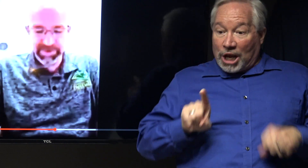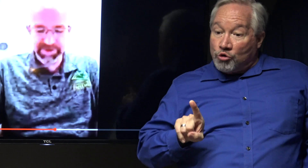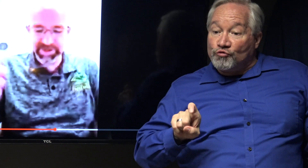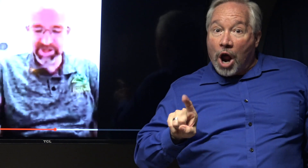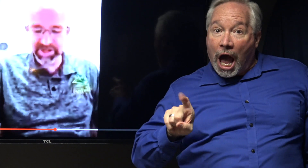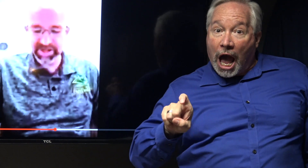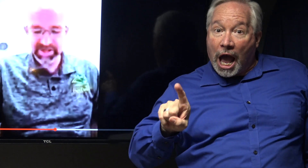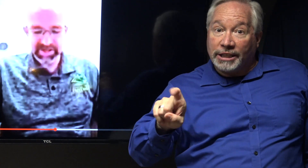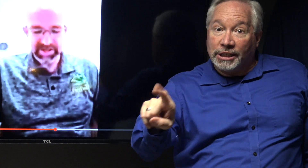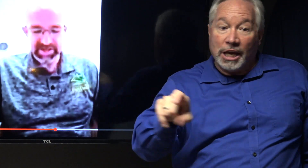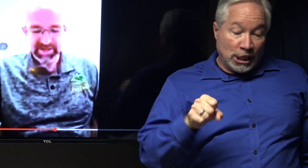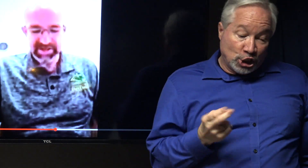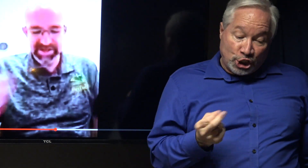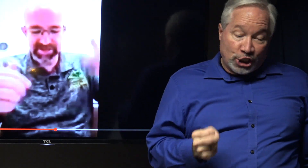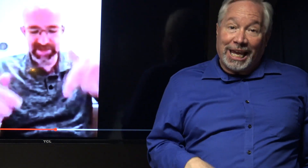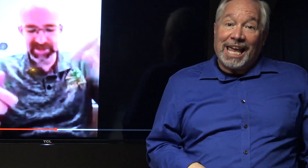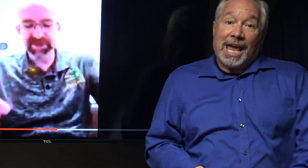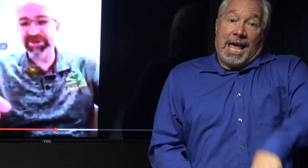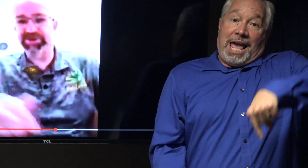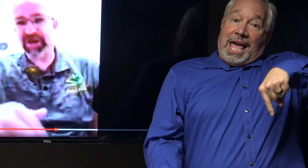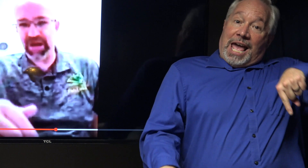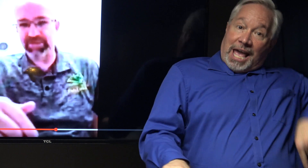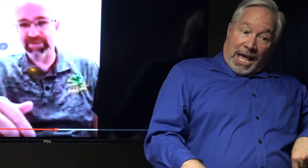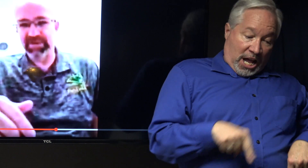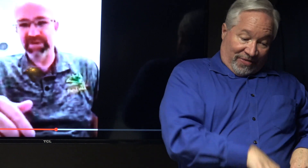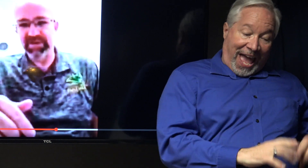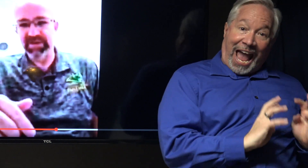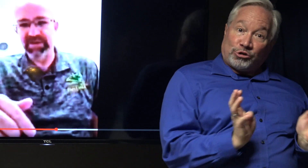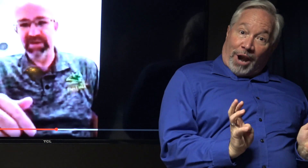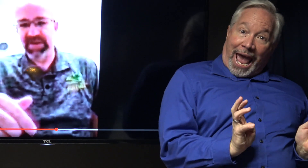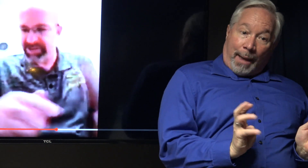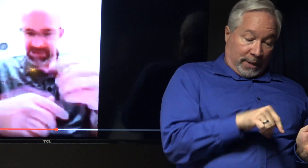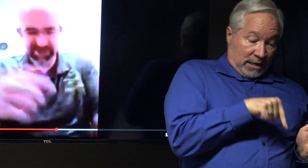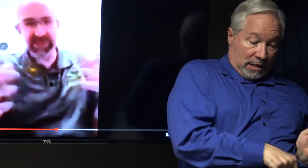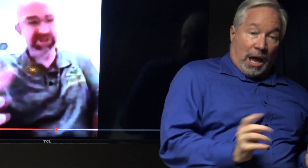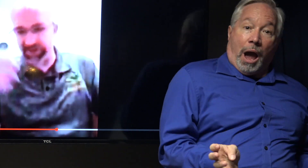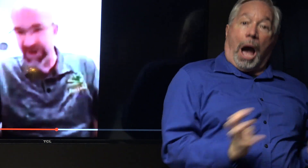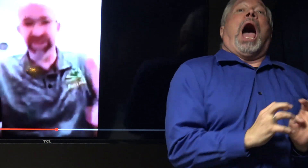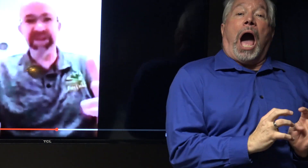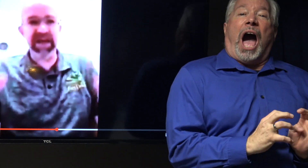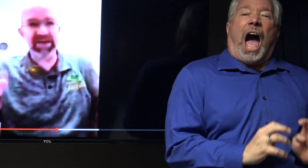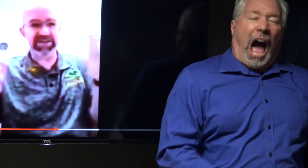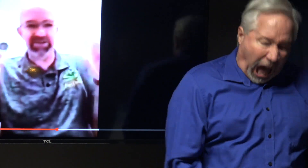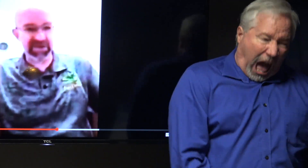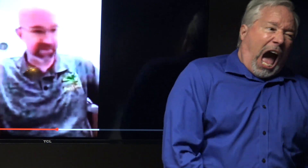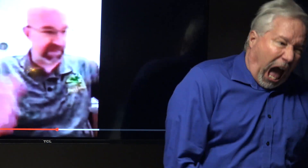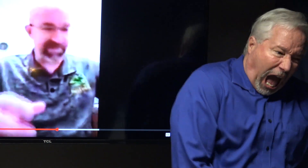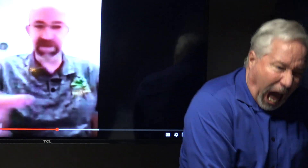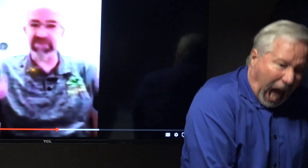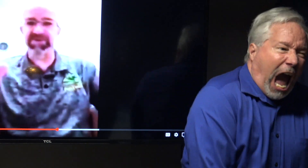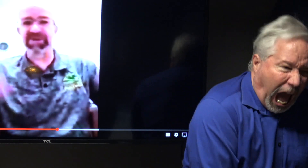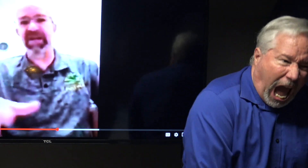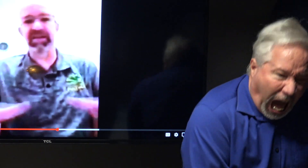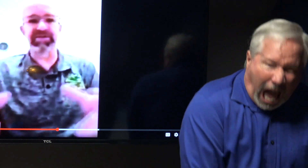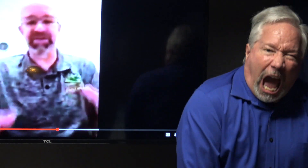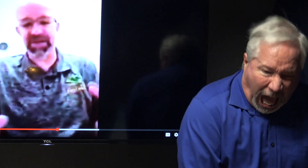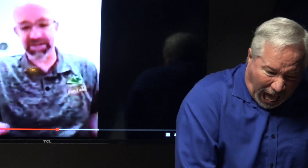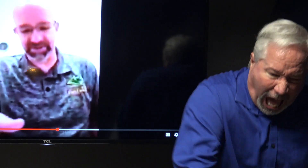Well, then she steps into the trap. And she's trying to get out, and she's trying to pick up the knife, and she can't, you know, she